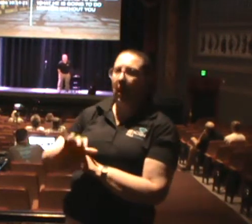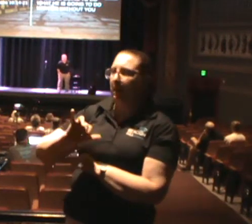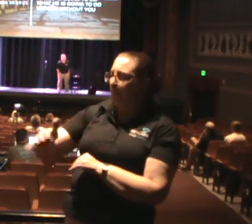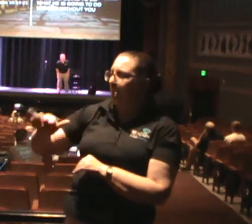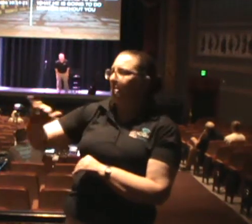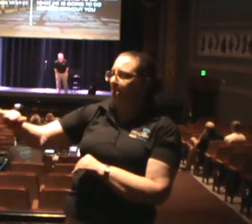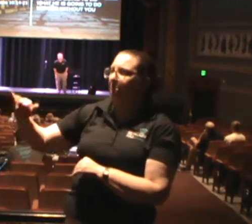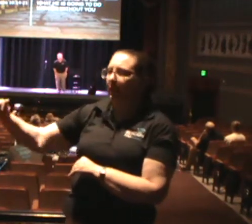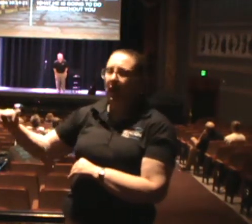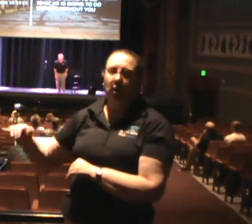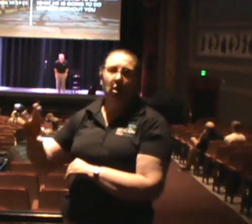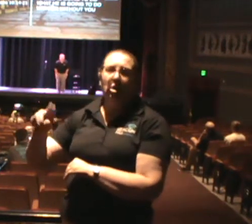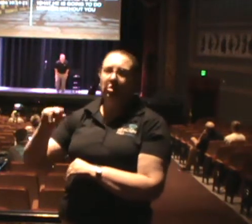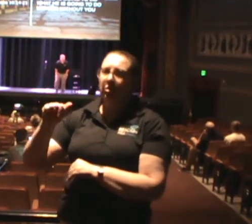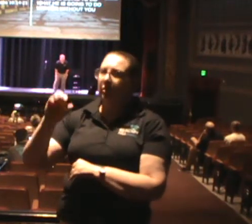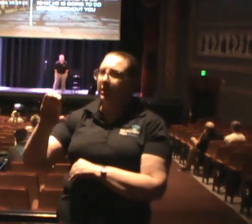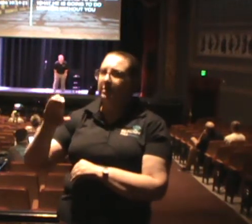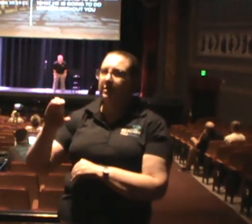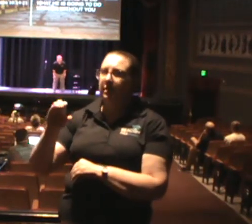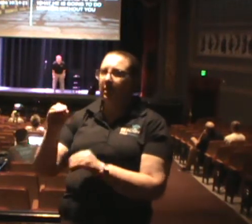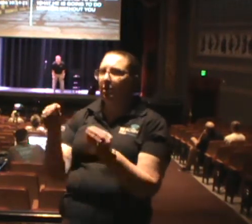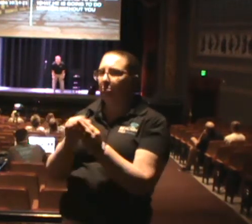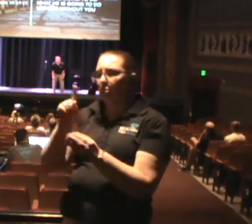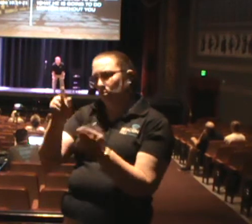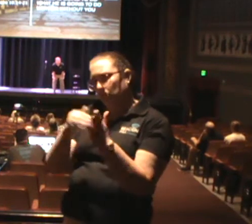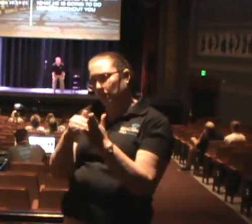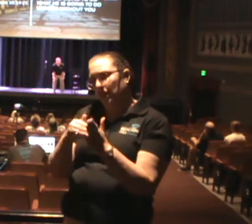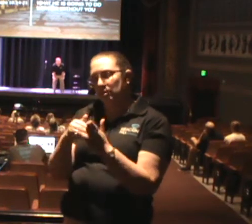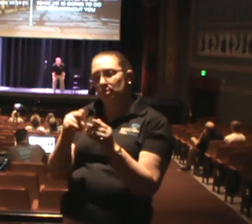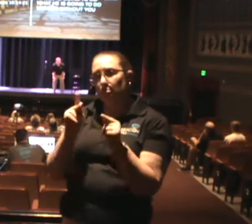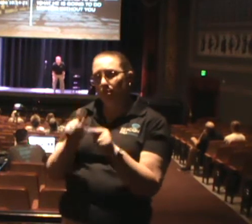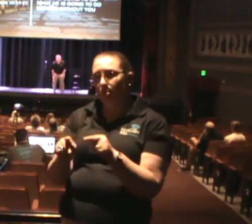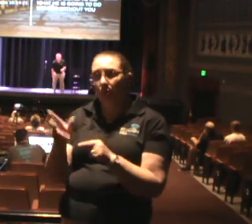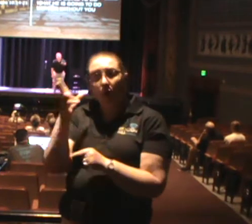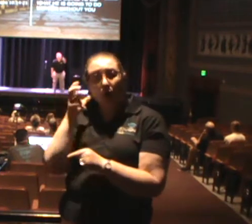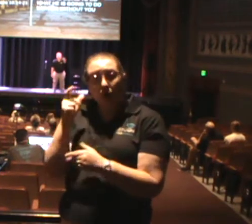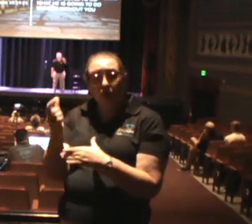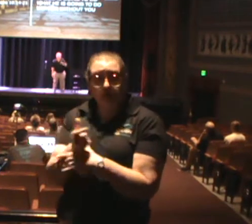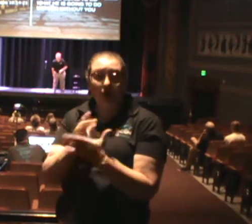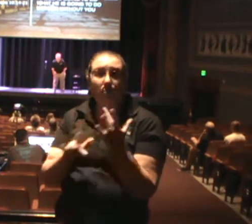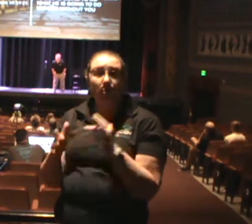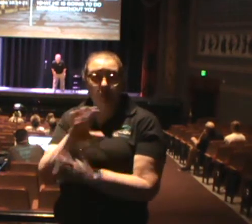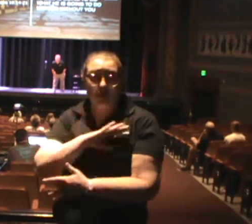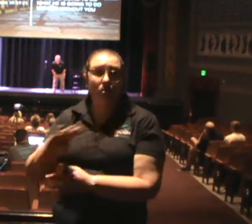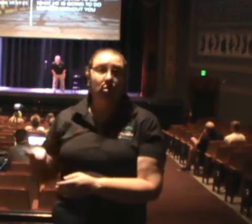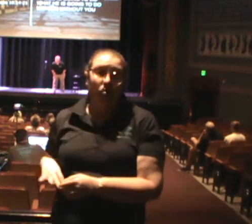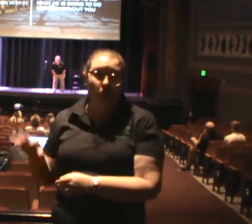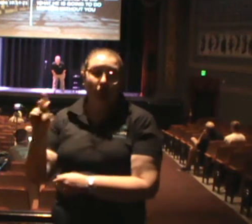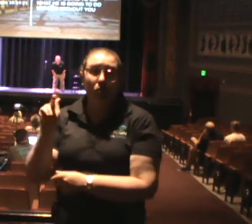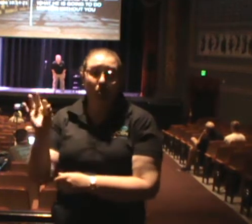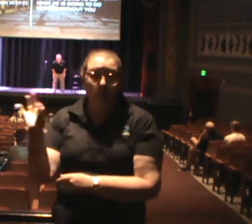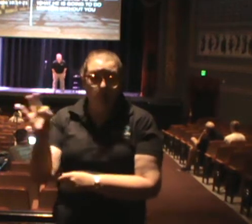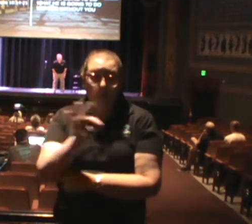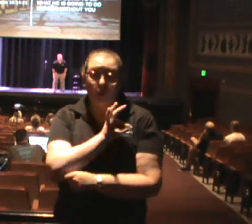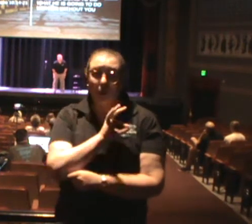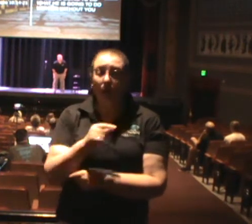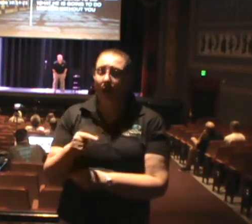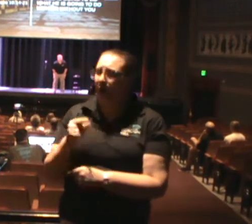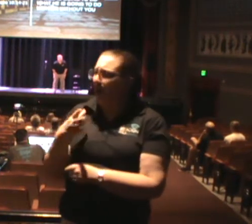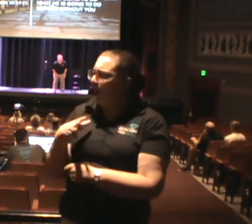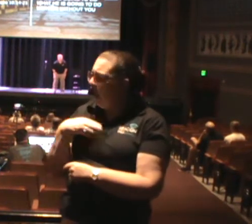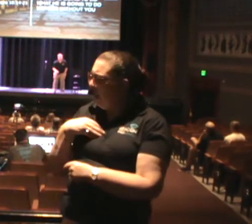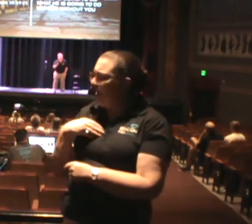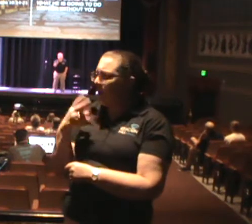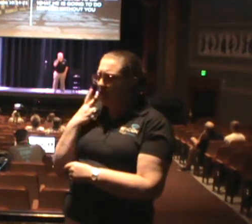No air conditioning. And over a thousand people heard the gospel of Jesus Christ being preached. I've been there when over a hundred people have